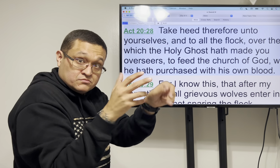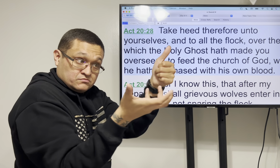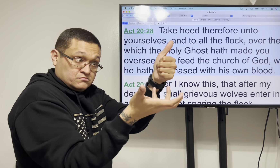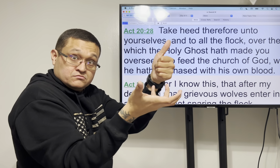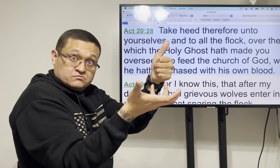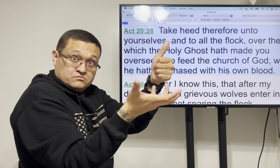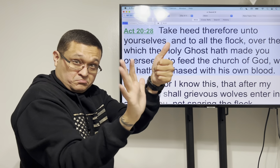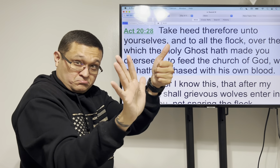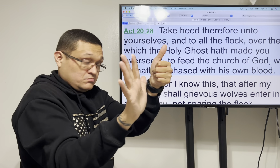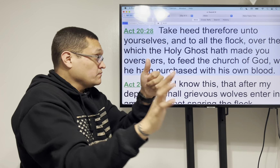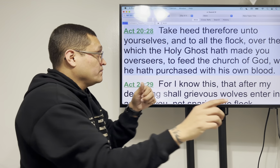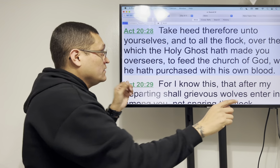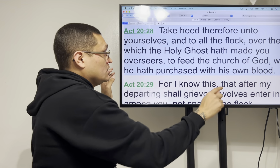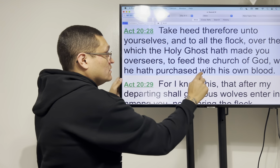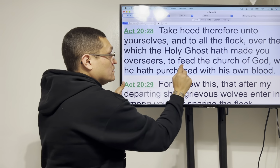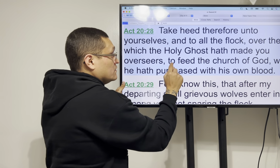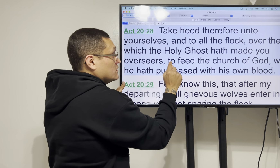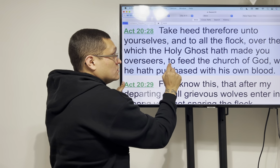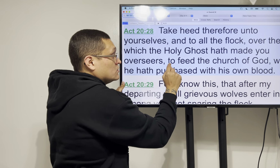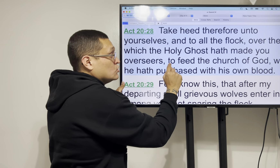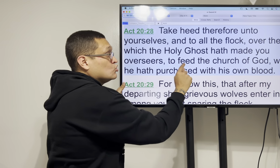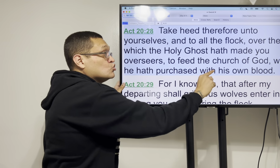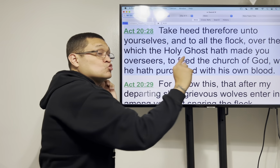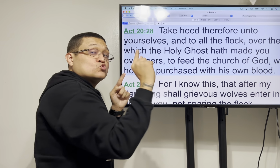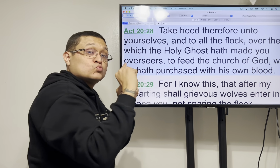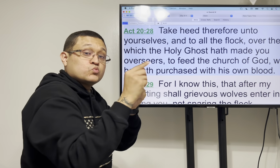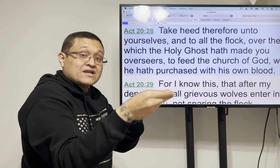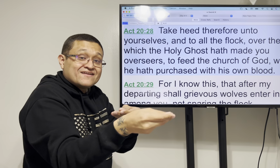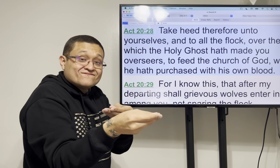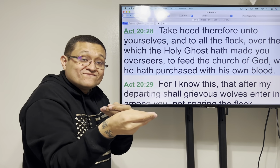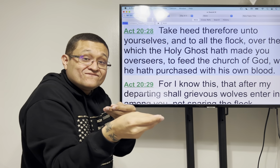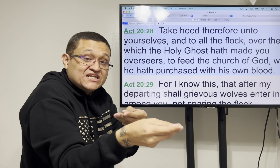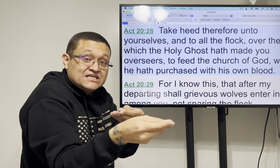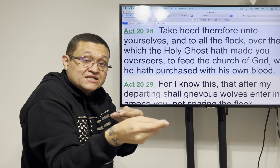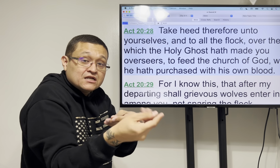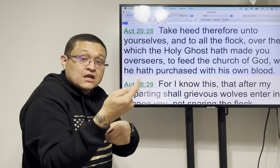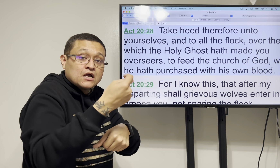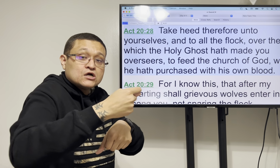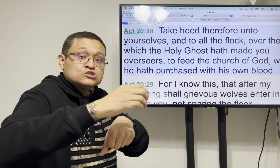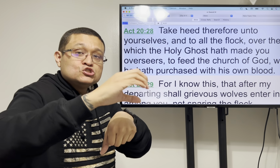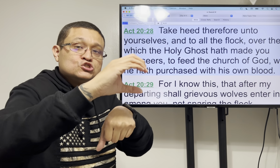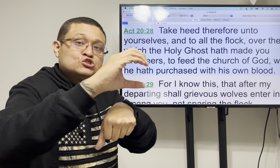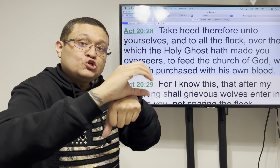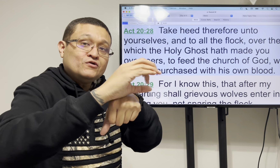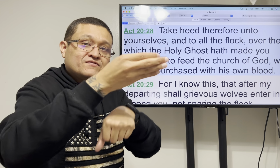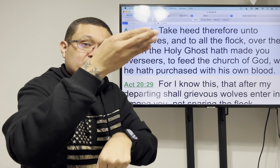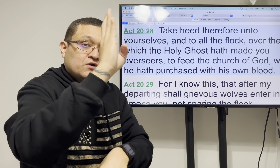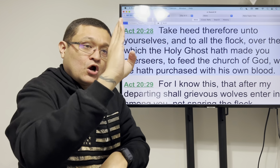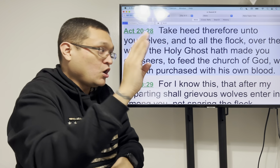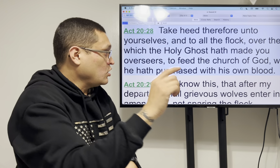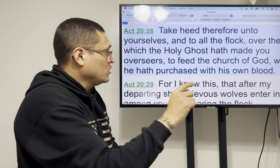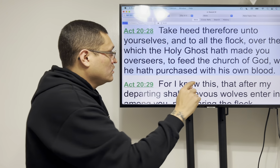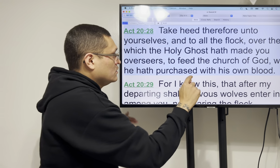oversees them they're under the pastor and it says to feed the church of God